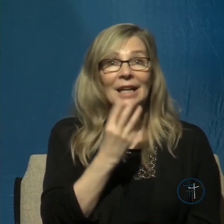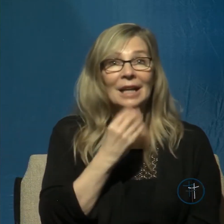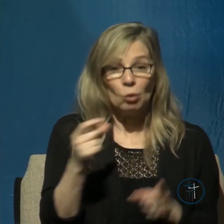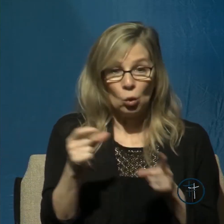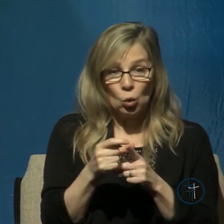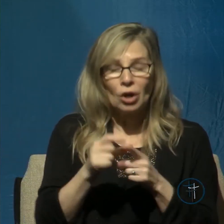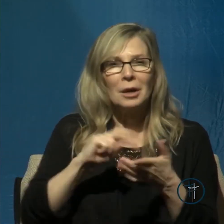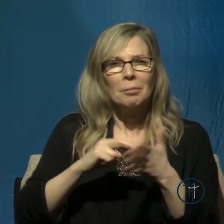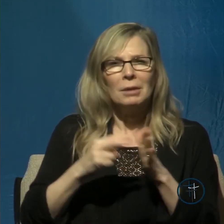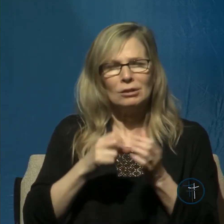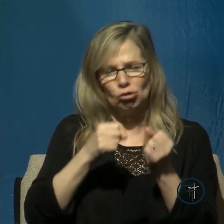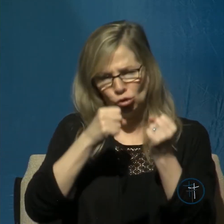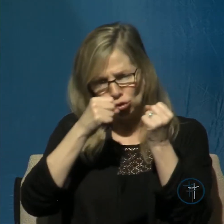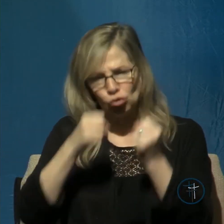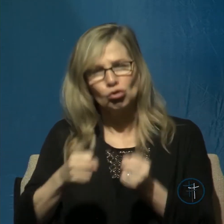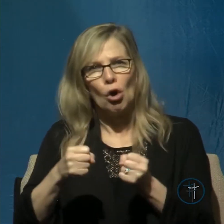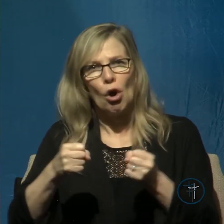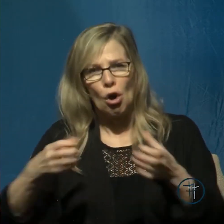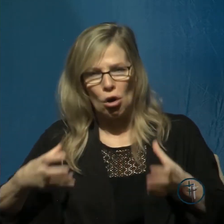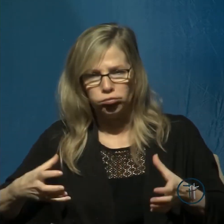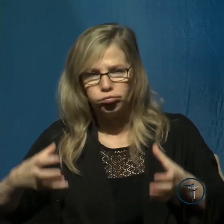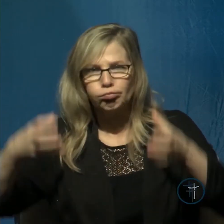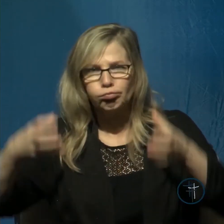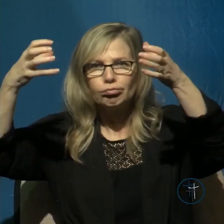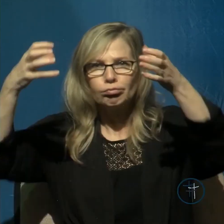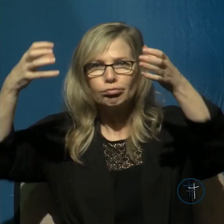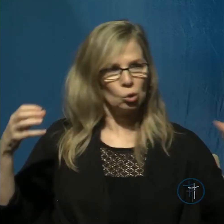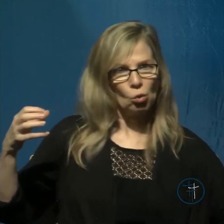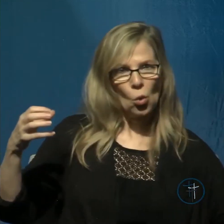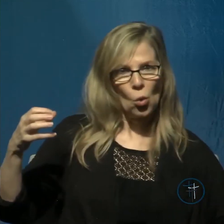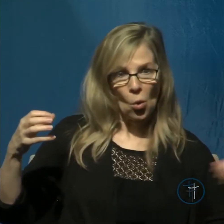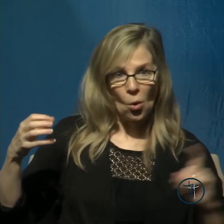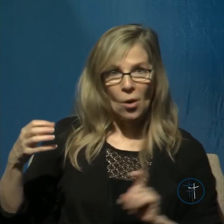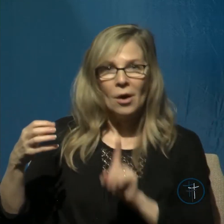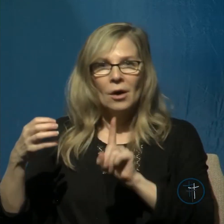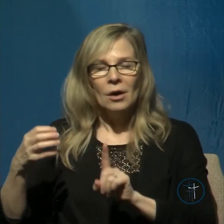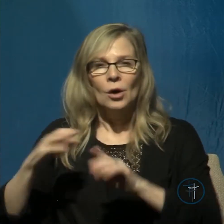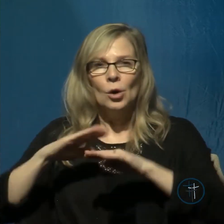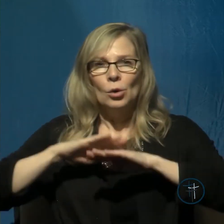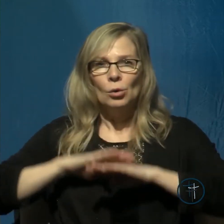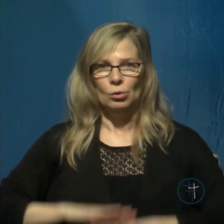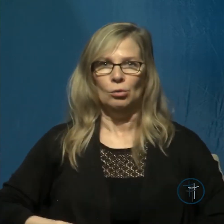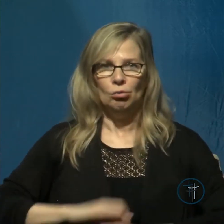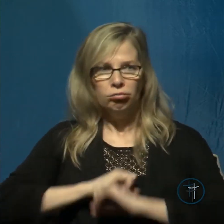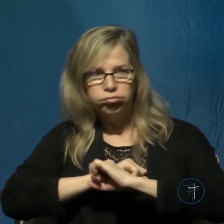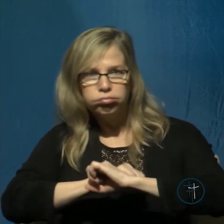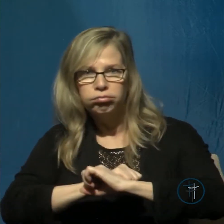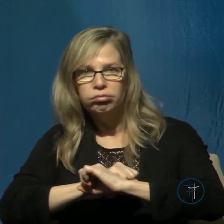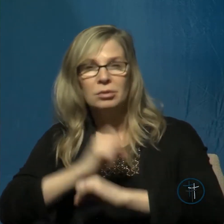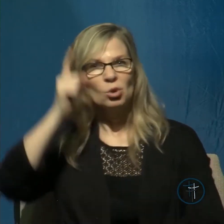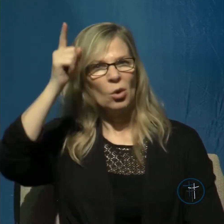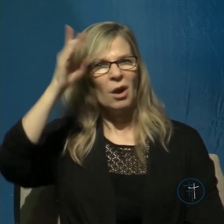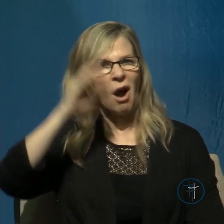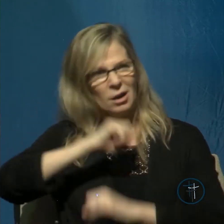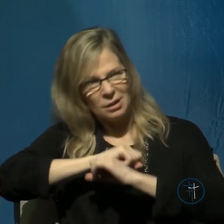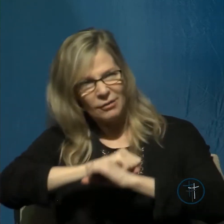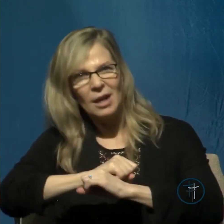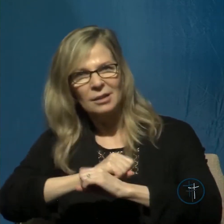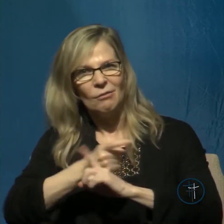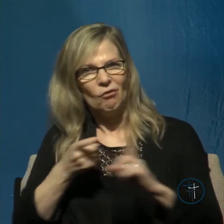place, a stronghold, a refuge, a place of refuge, so that God is the one who defends and protects him from his enemies' attacks.